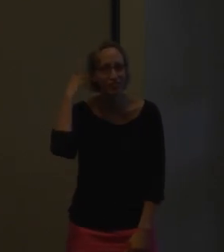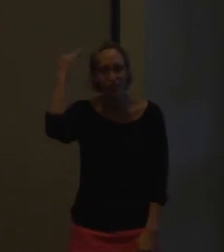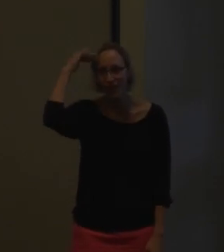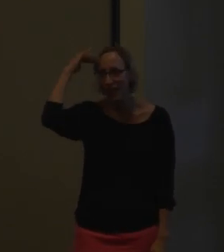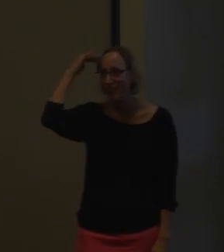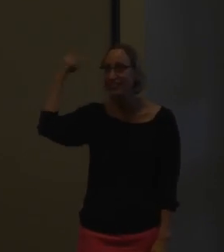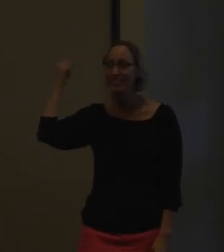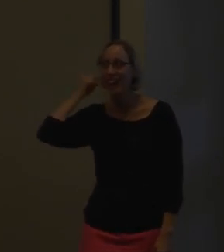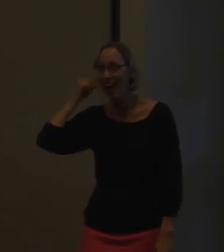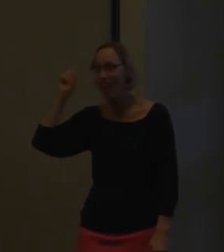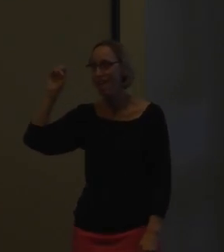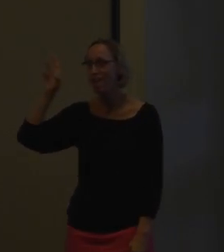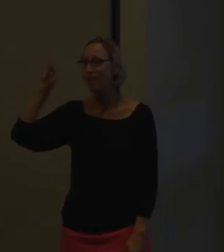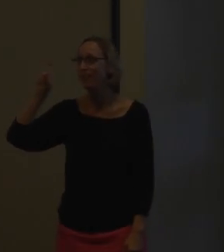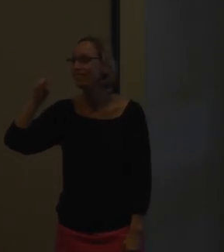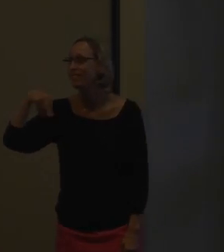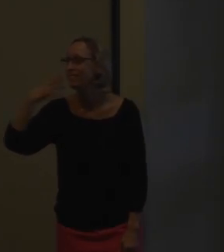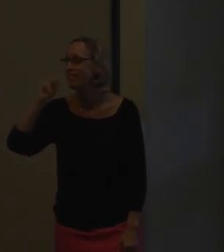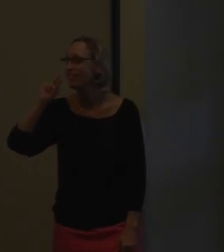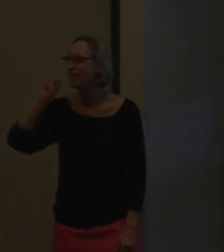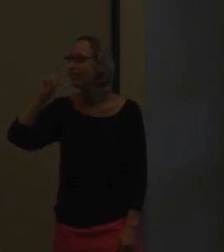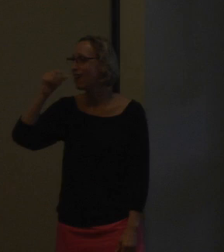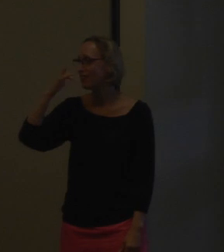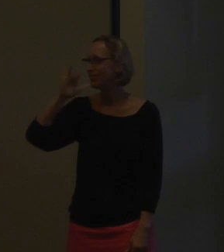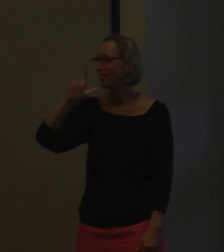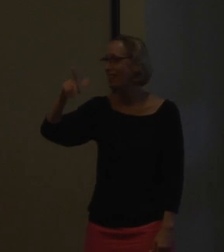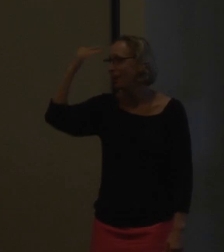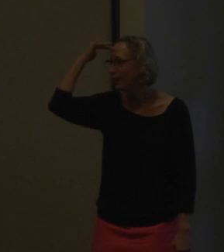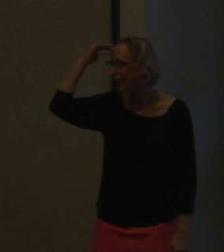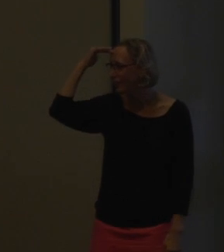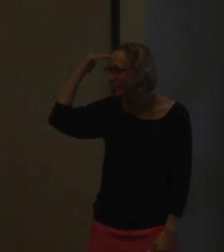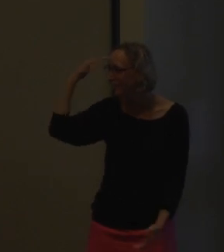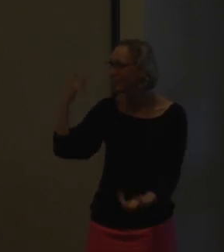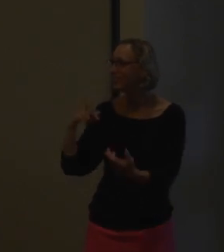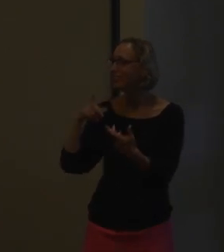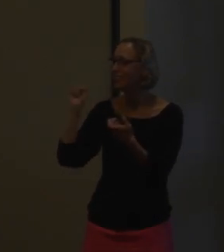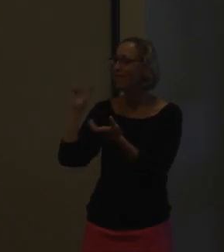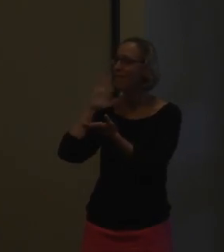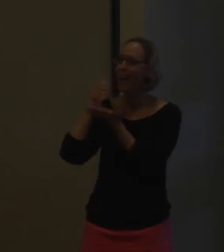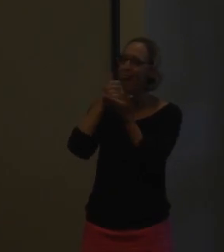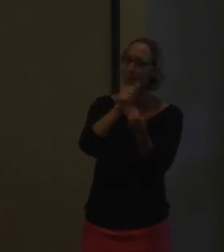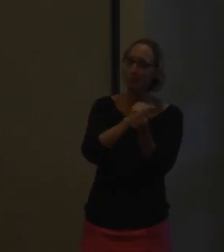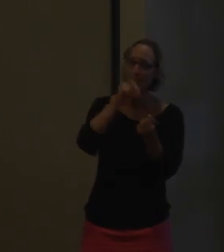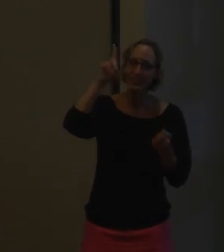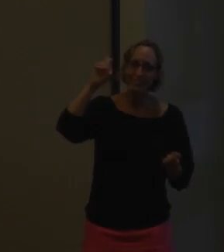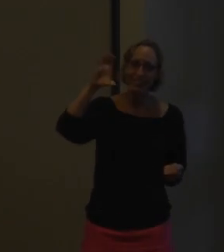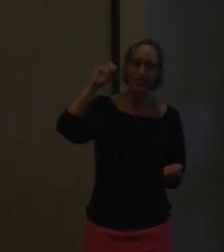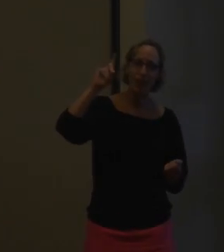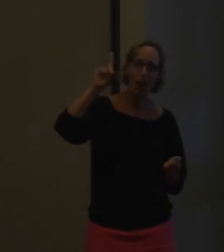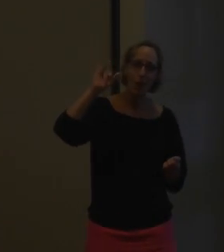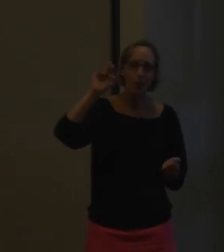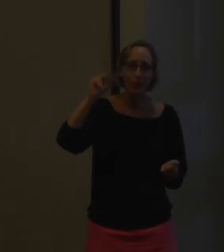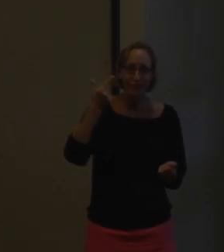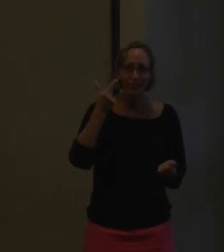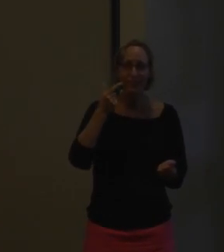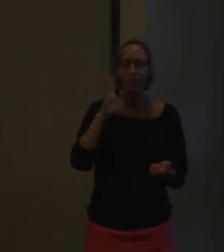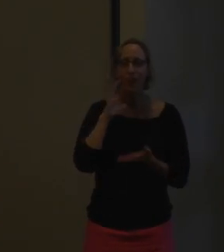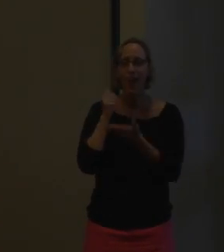You know, there's phonology, sound phonological knowledge that would help with decoding,